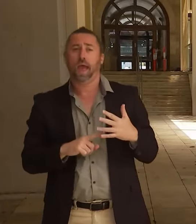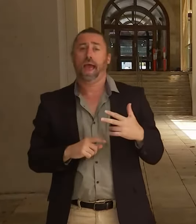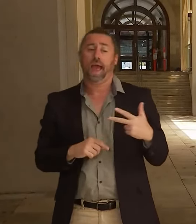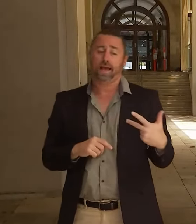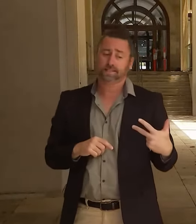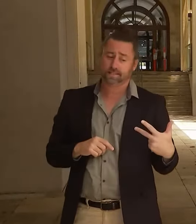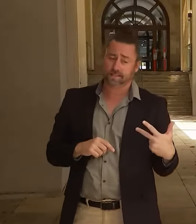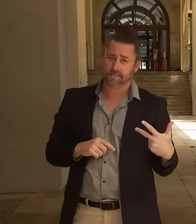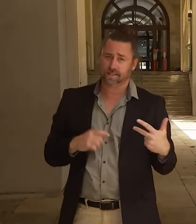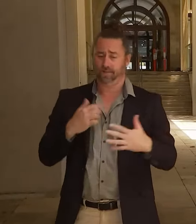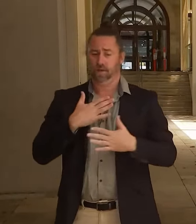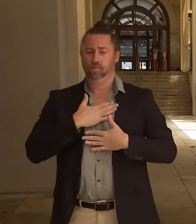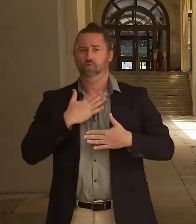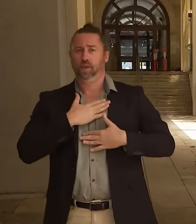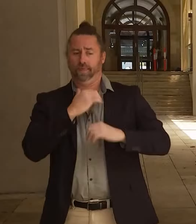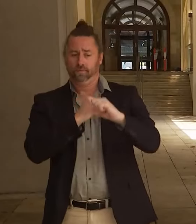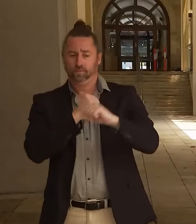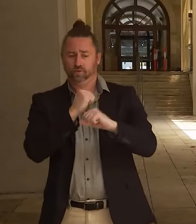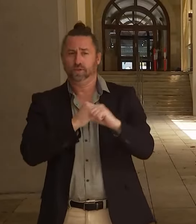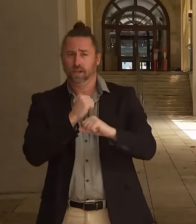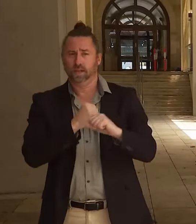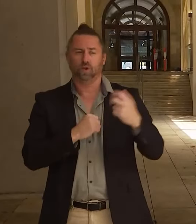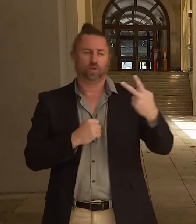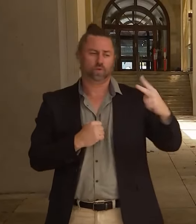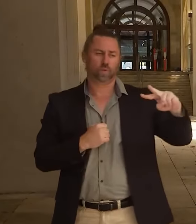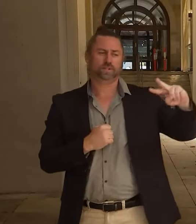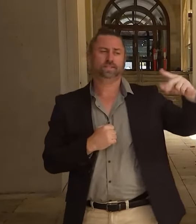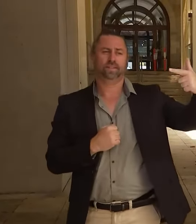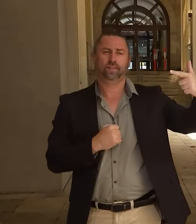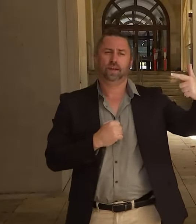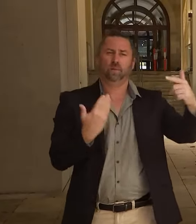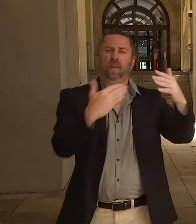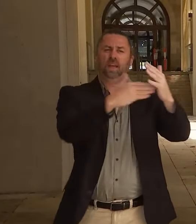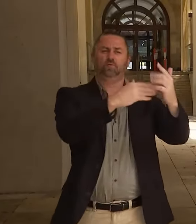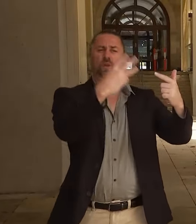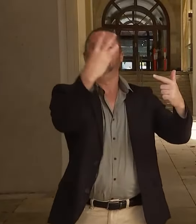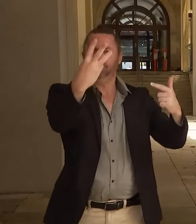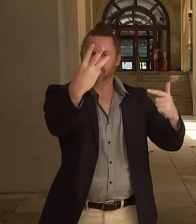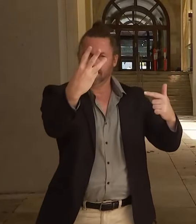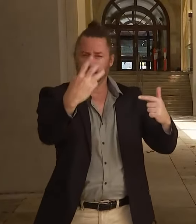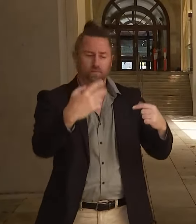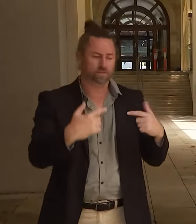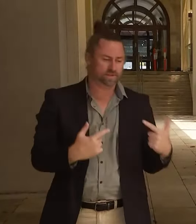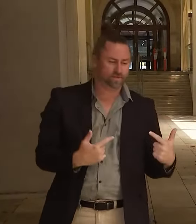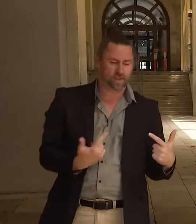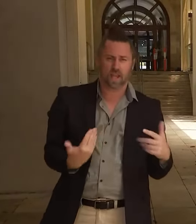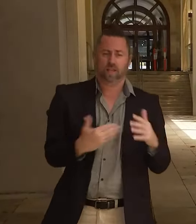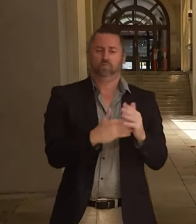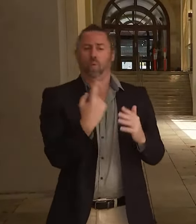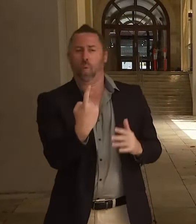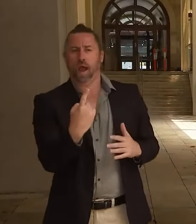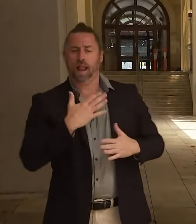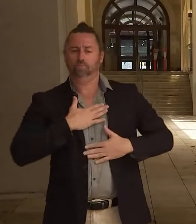are ventilated. That's up from 27 yesterday. So still small numbers and that's due to vaccination.